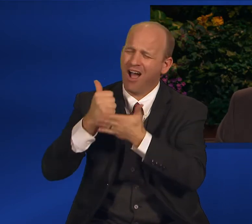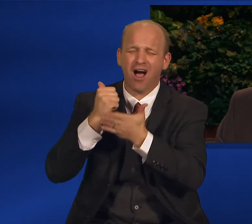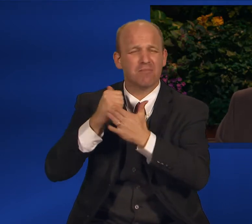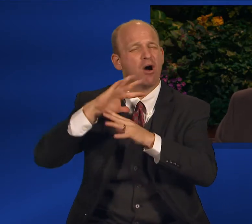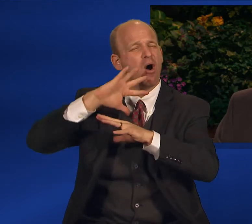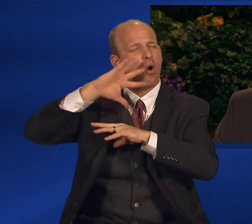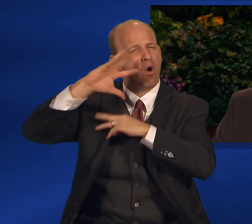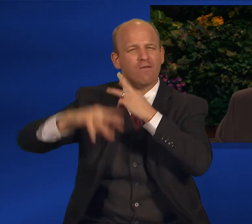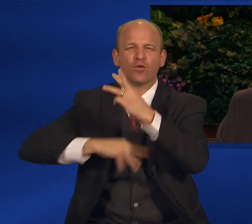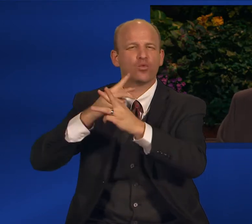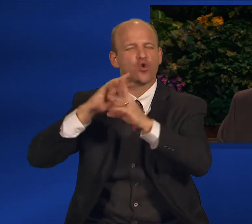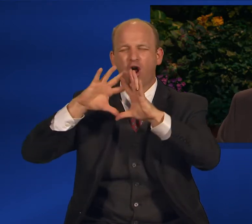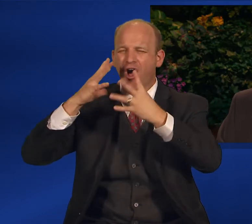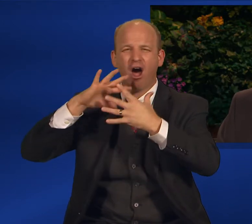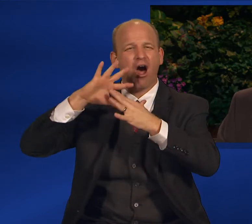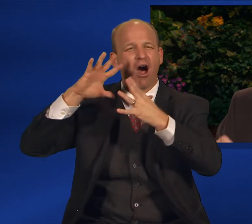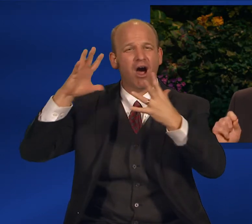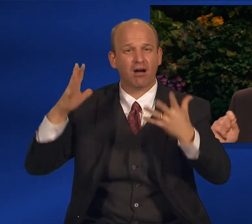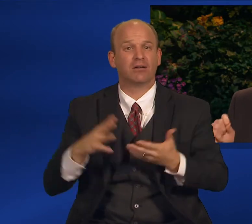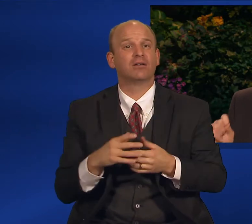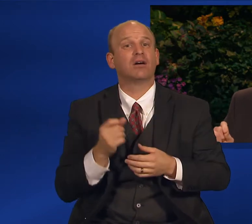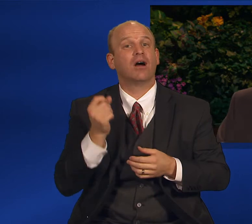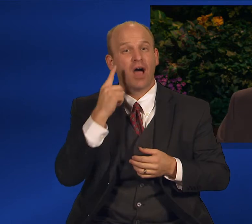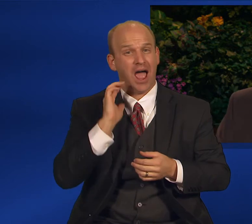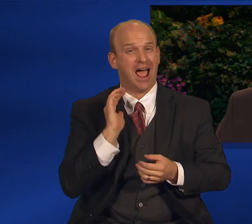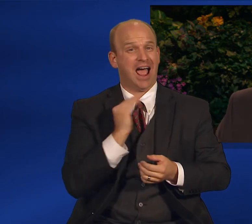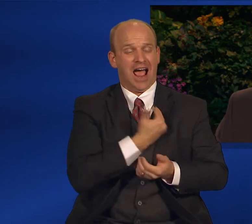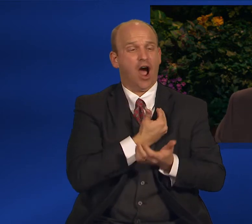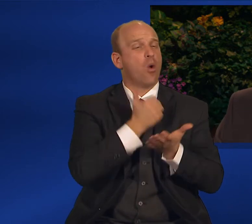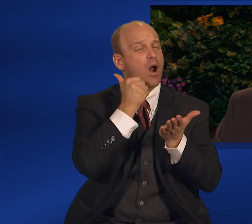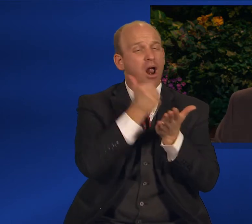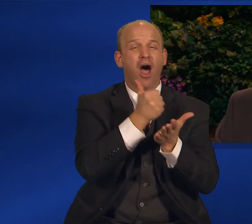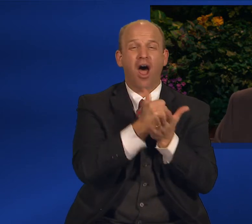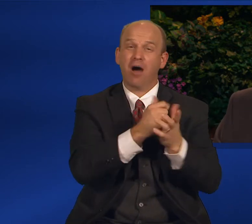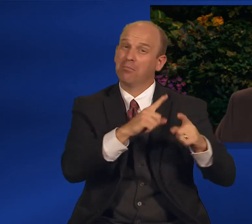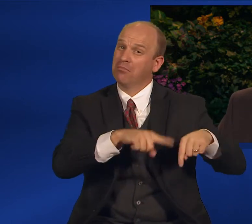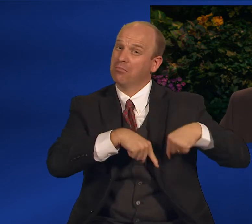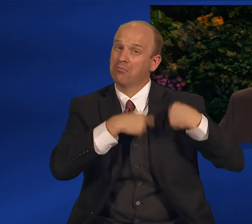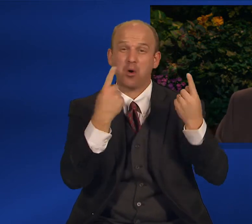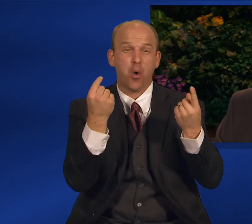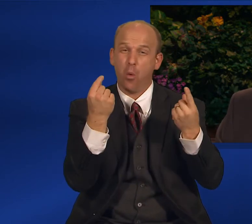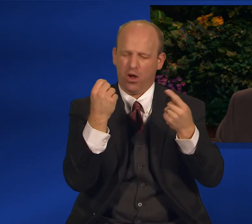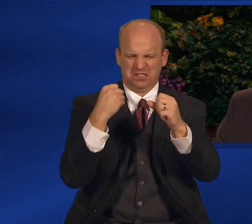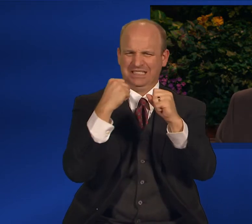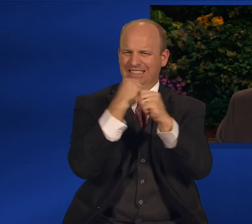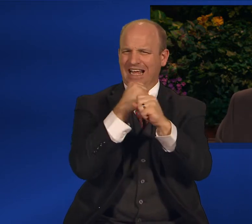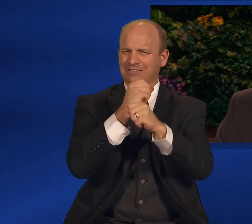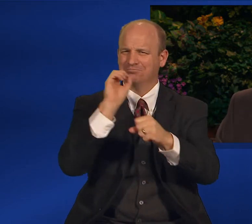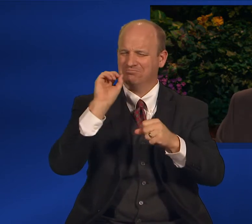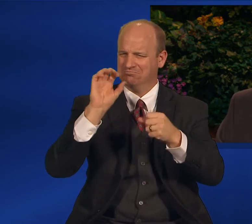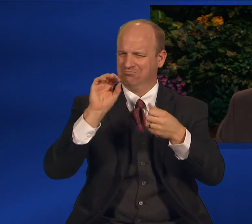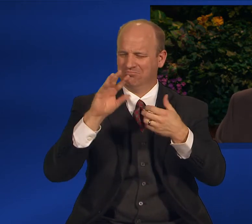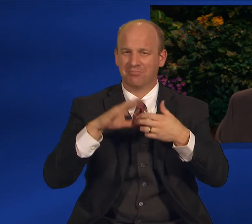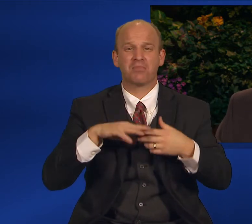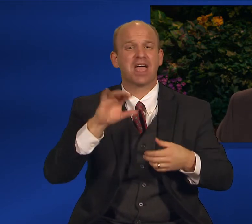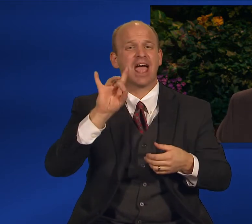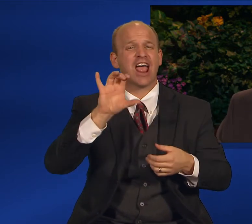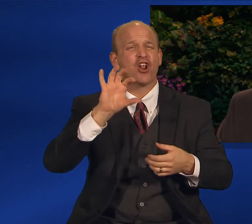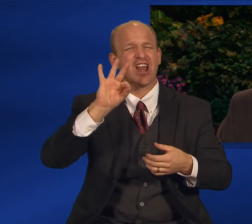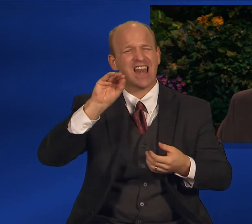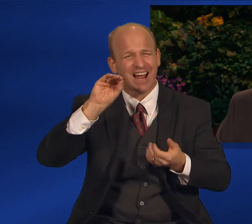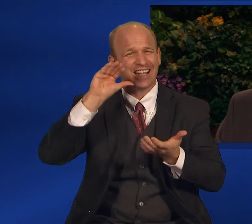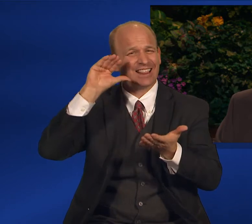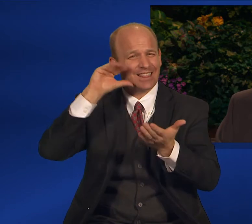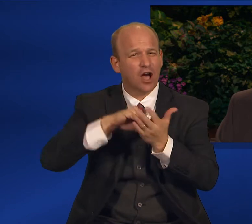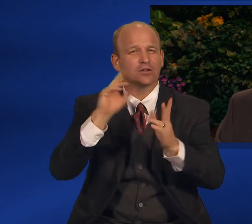mentioned by Elder Oaks, specifically this past year, 890,000 people in